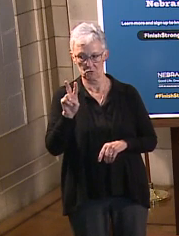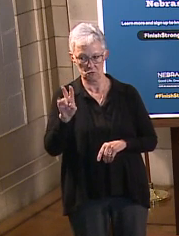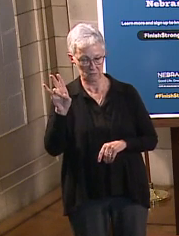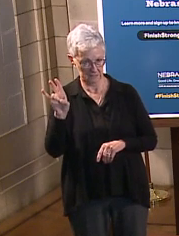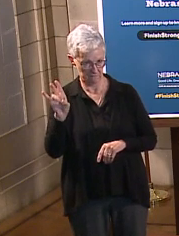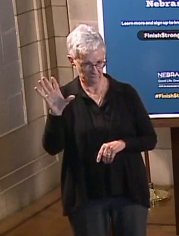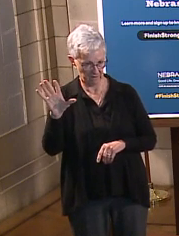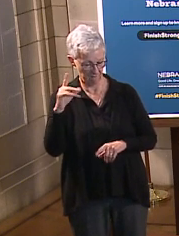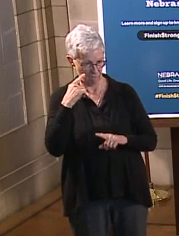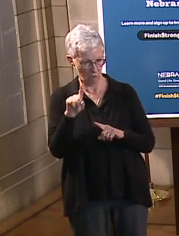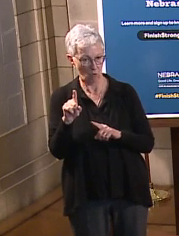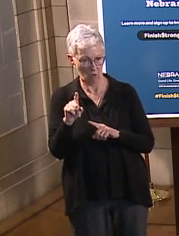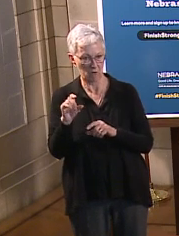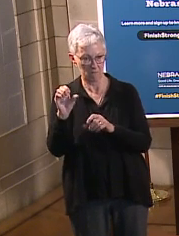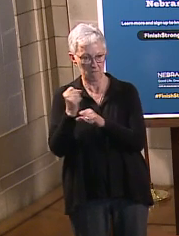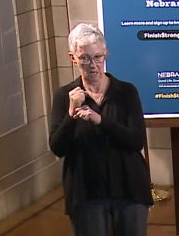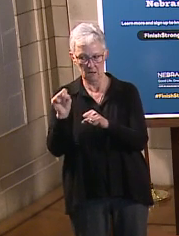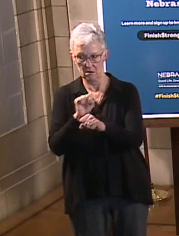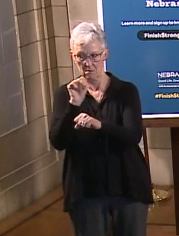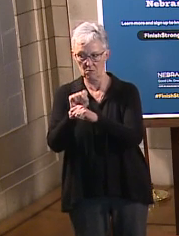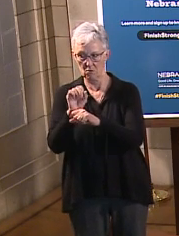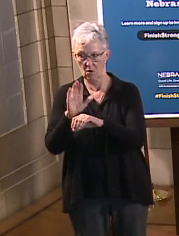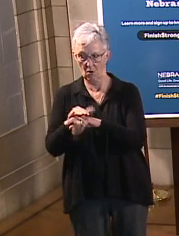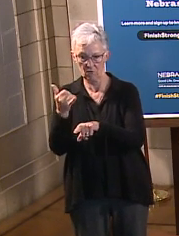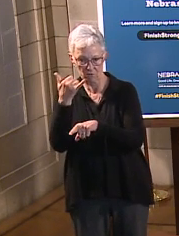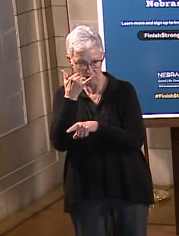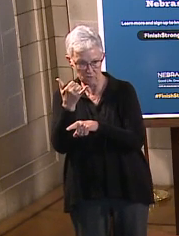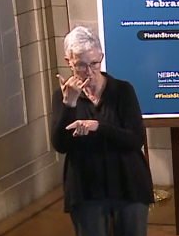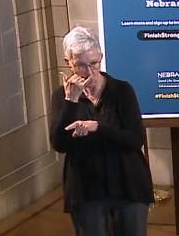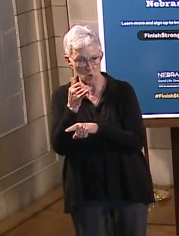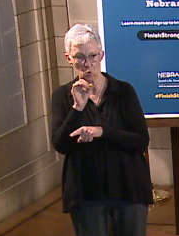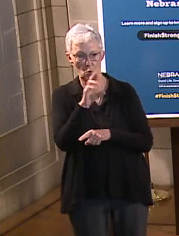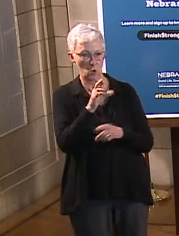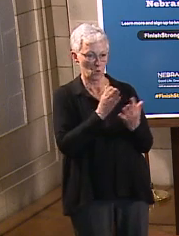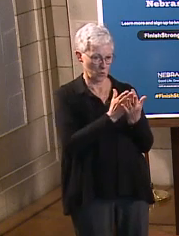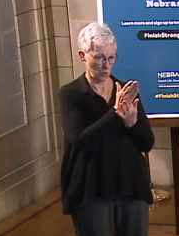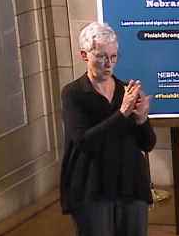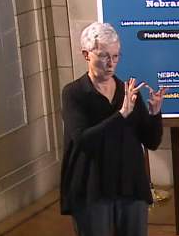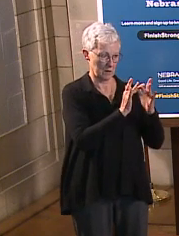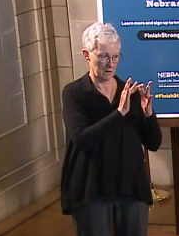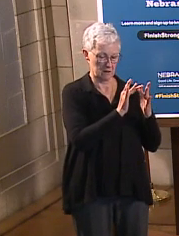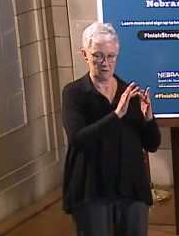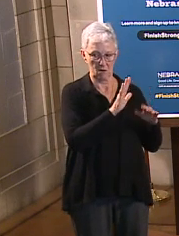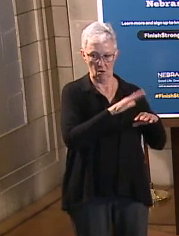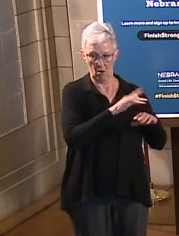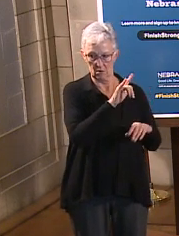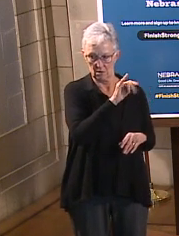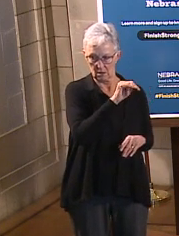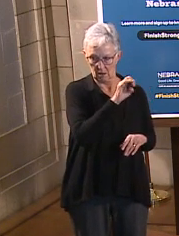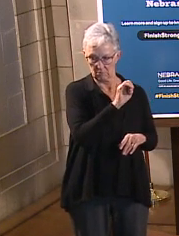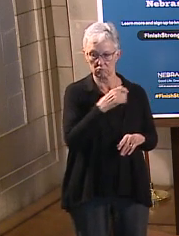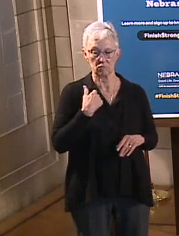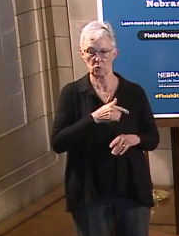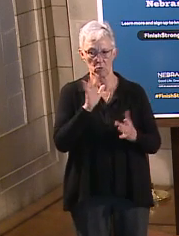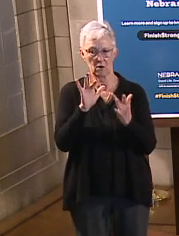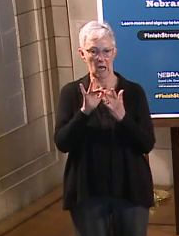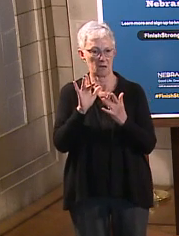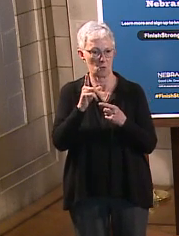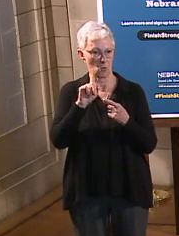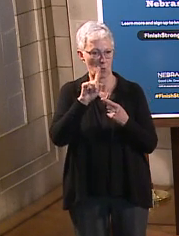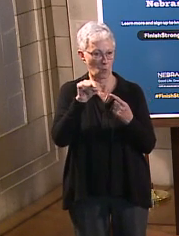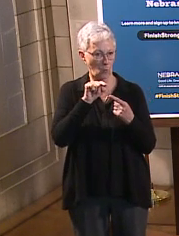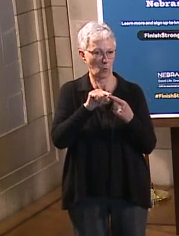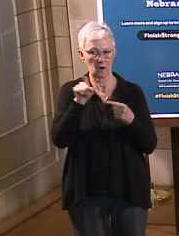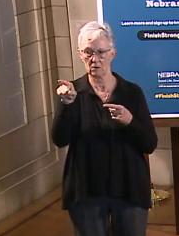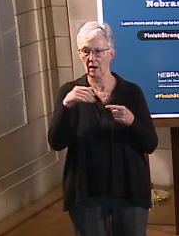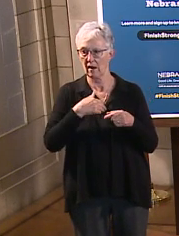If you don't have a computer, get signed up. We'll contact you when your turn is ready. We are really opening us up to anybody